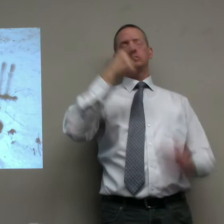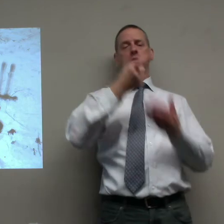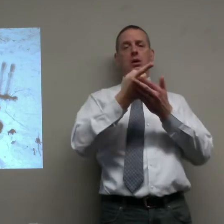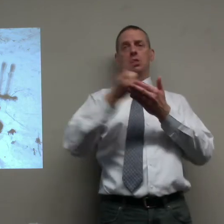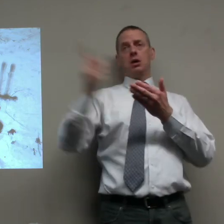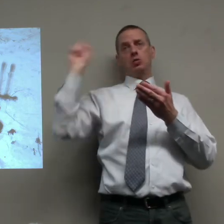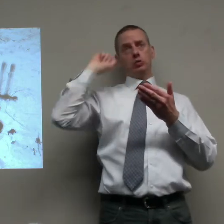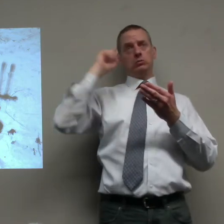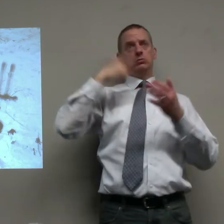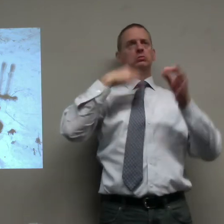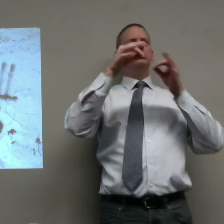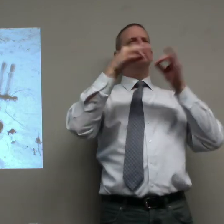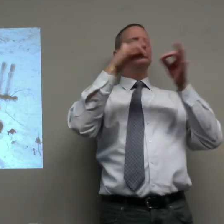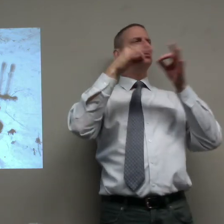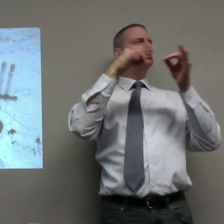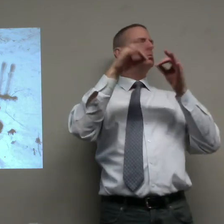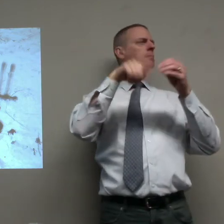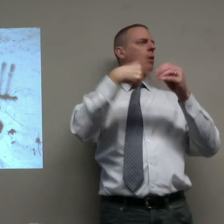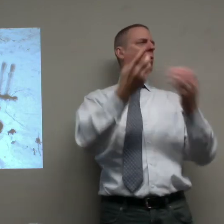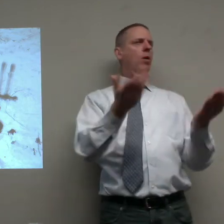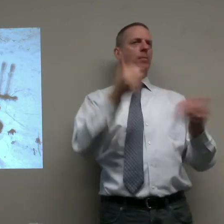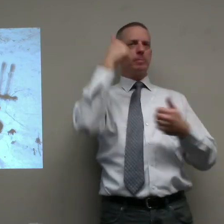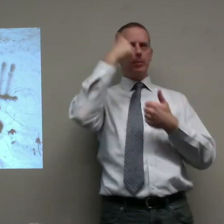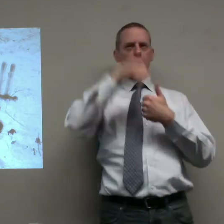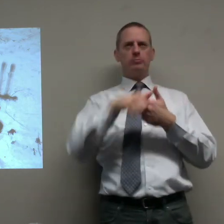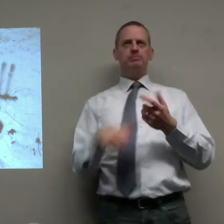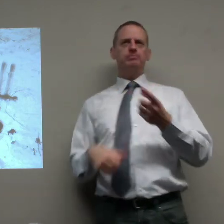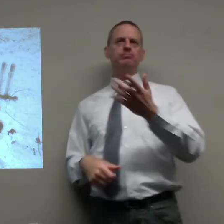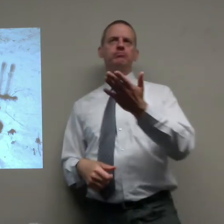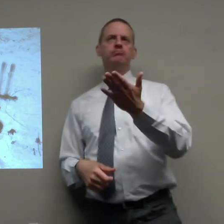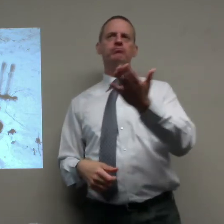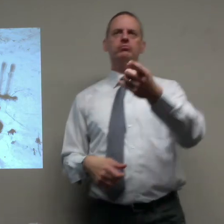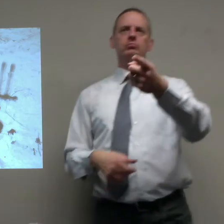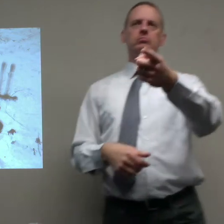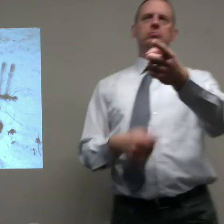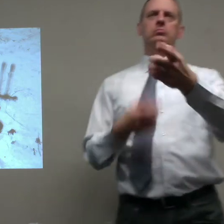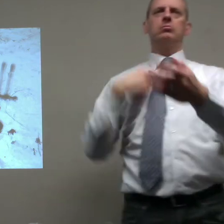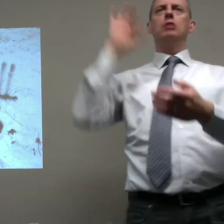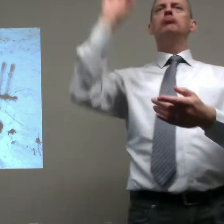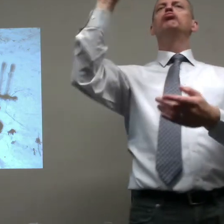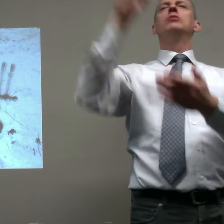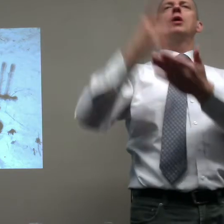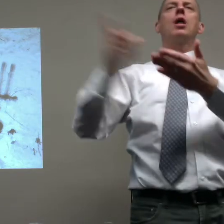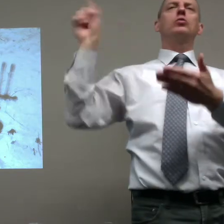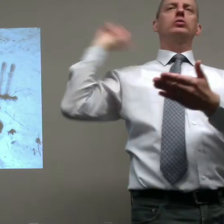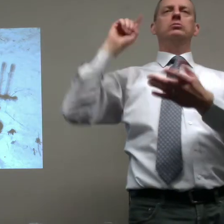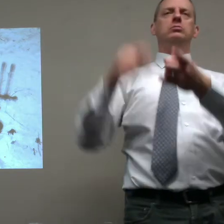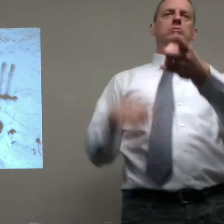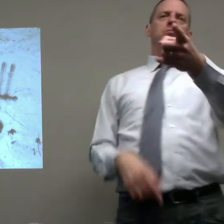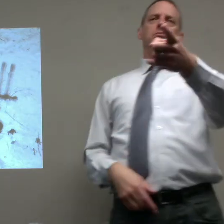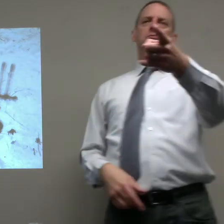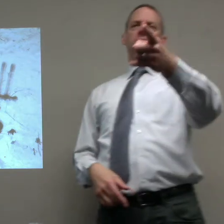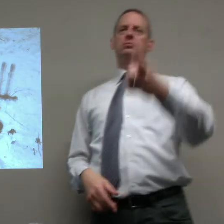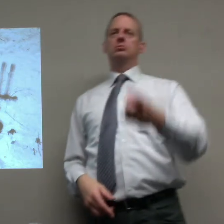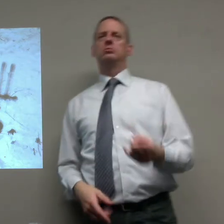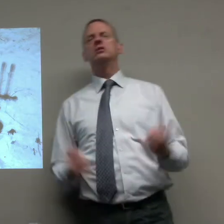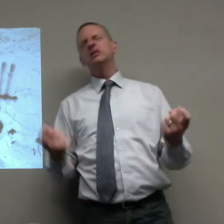That's what I'm preaching about, because we can't explain here. Remember what? What did I preach about last week?